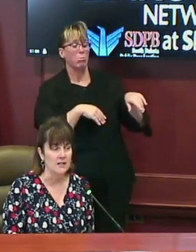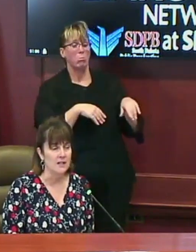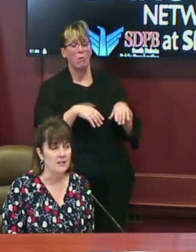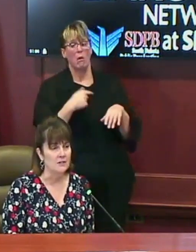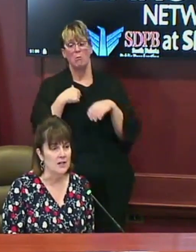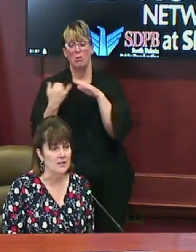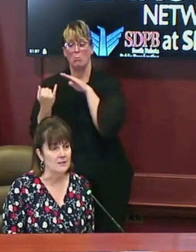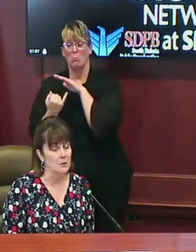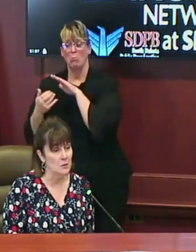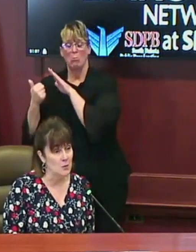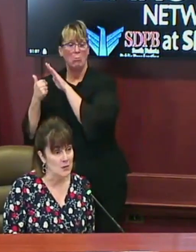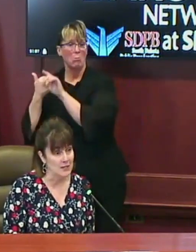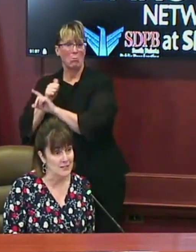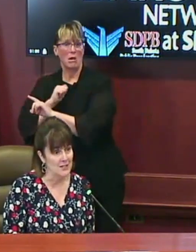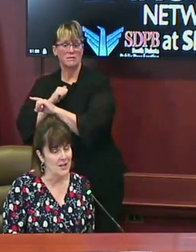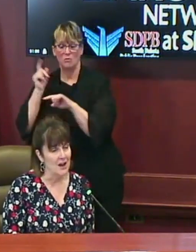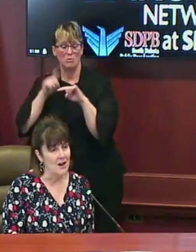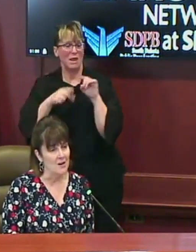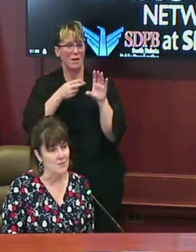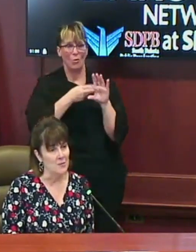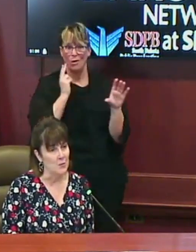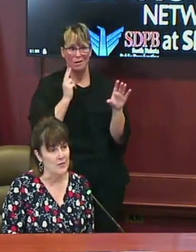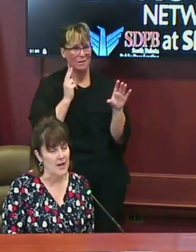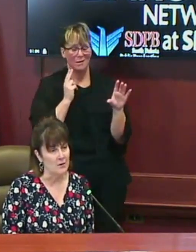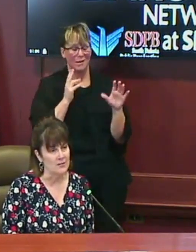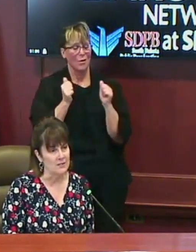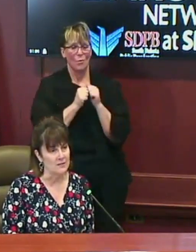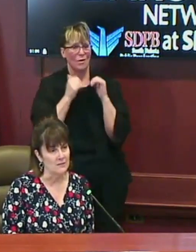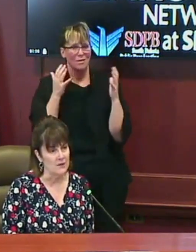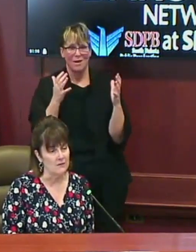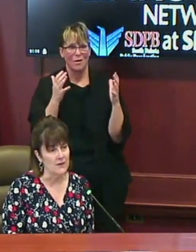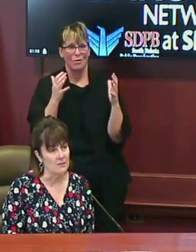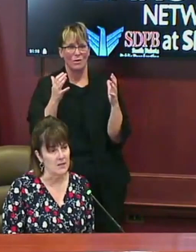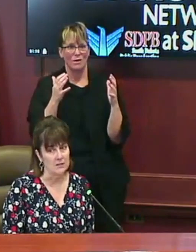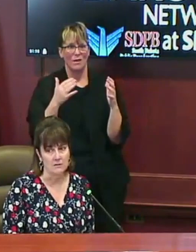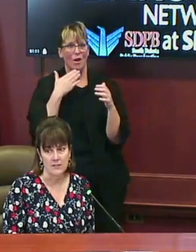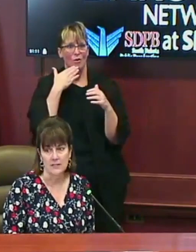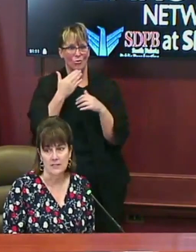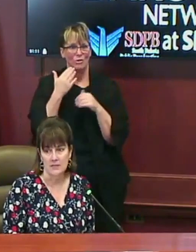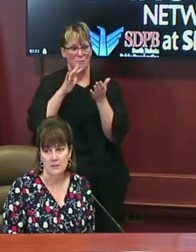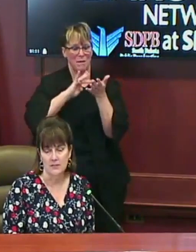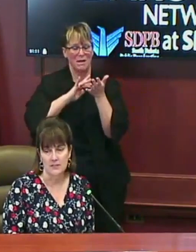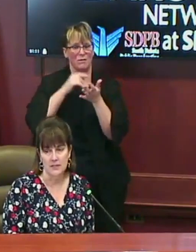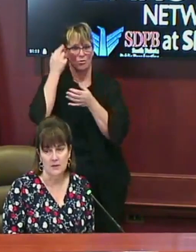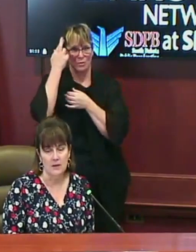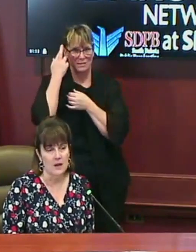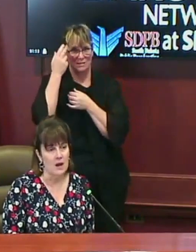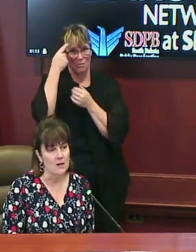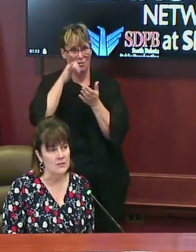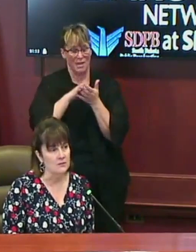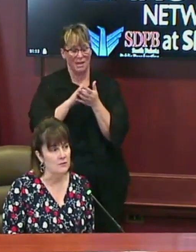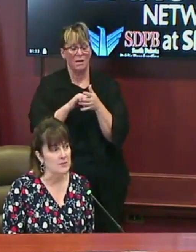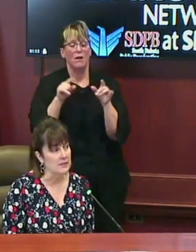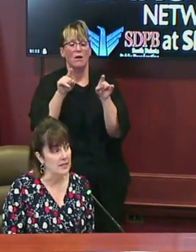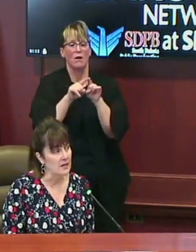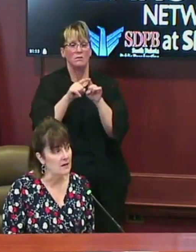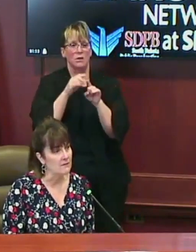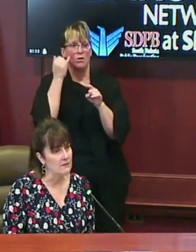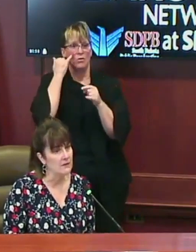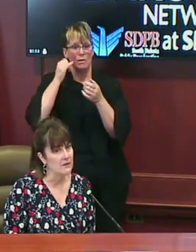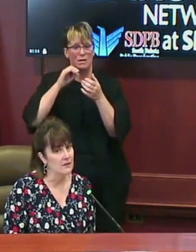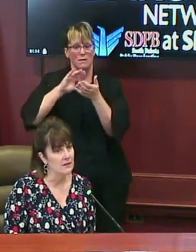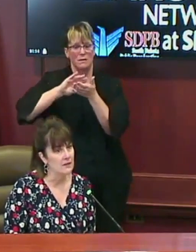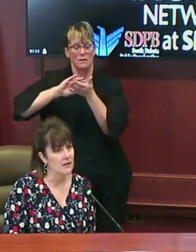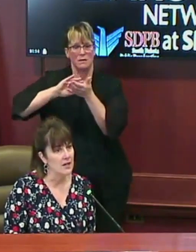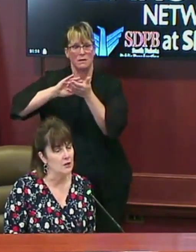-quarantine. You can't quit without a verified medical reason to be doing so. Also, if you've been led